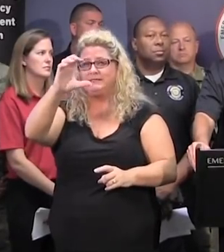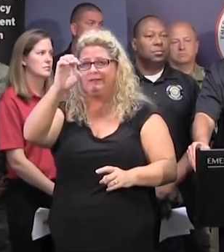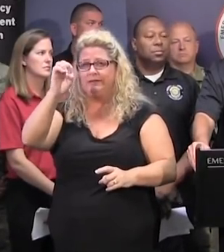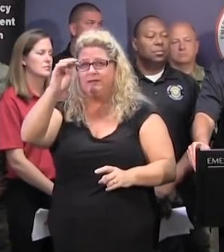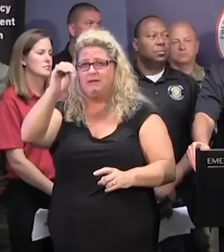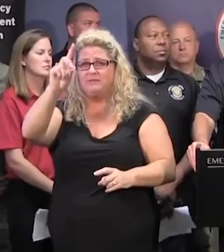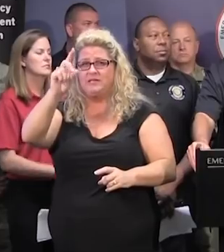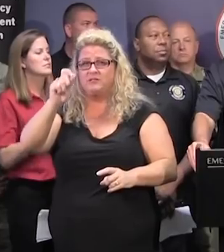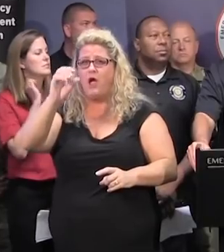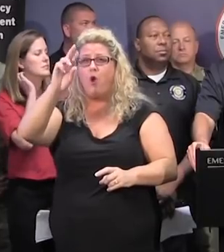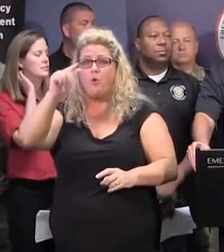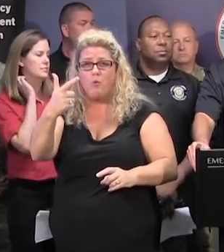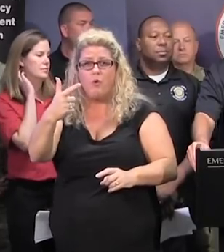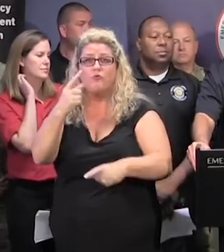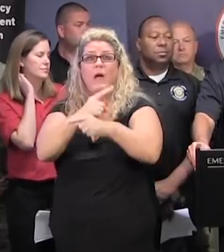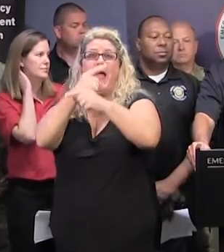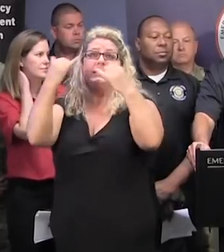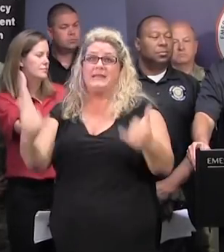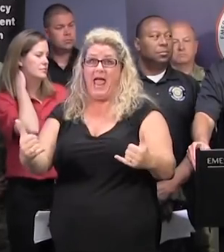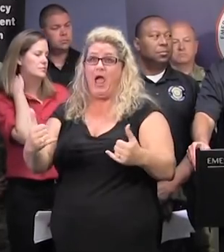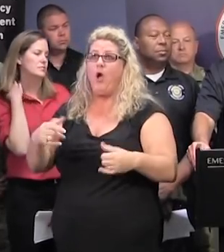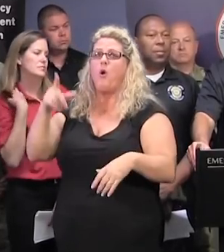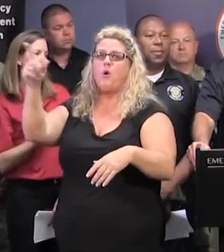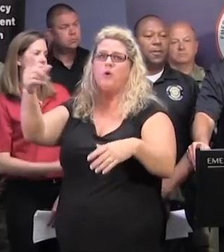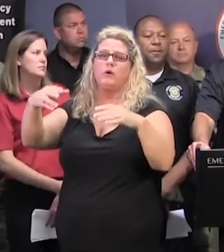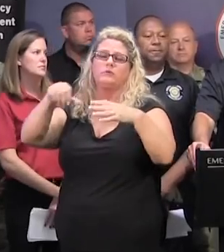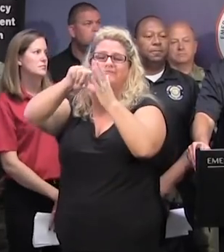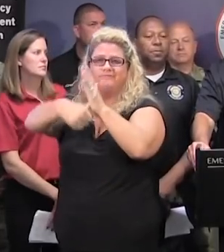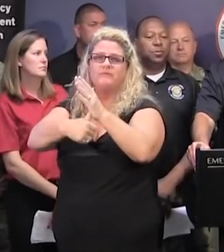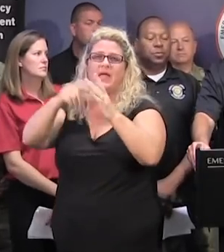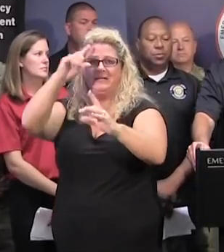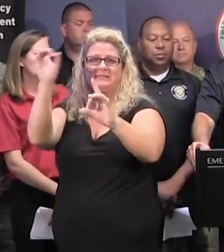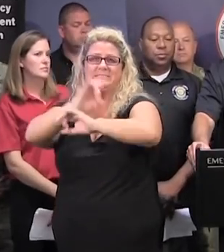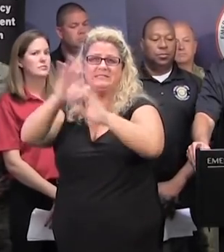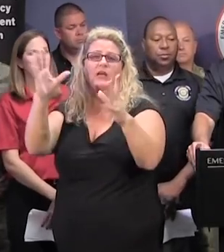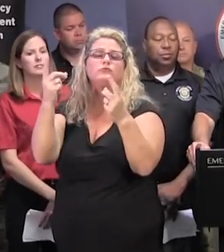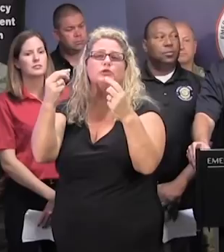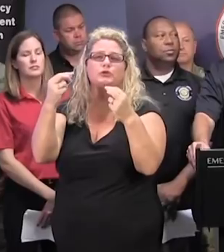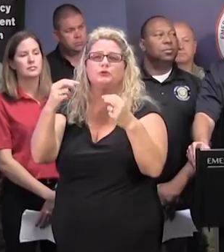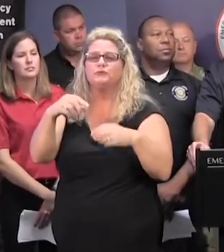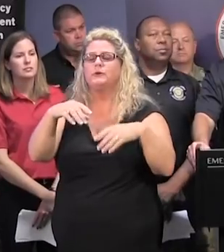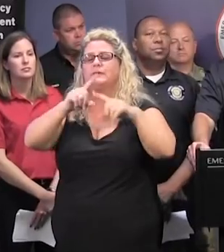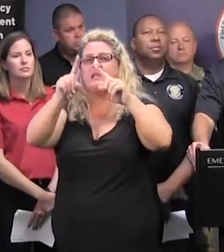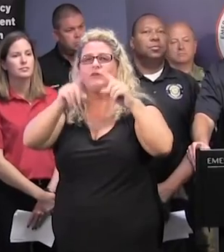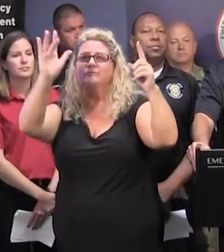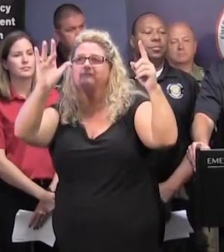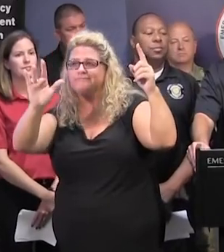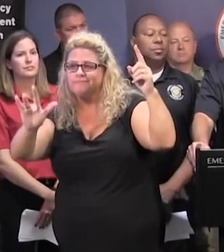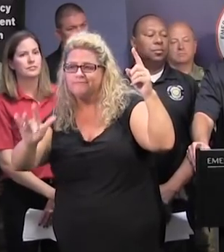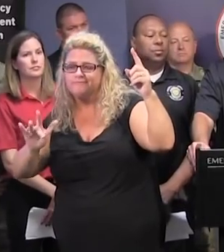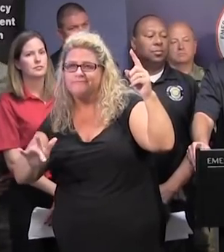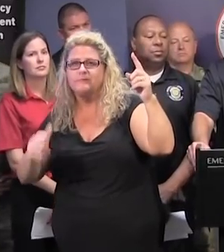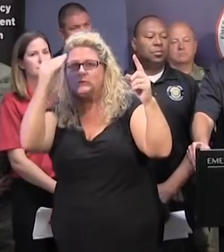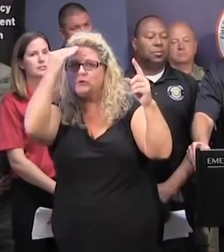has lots of information. It's in disaster mode right now, so you can, as soon as you open it up, it's got all the important links that you need to stay connected.